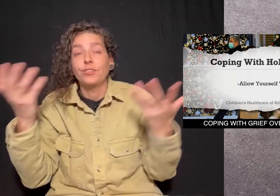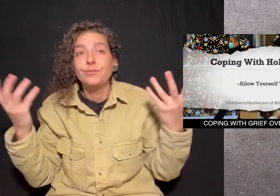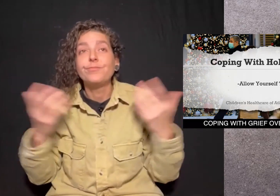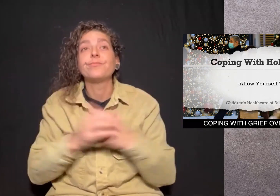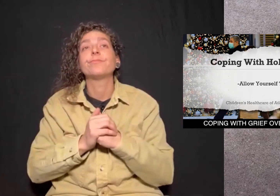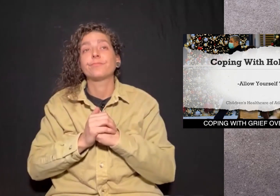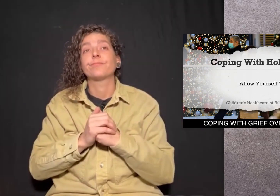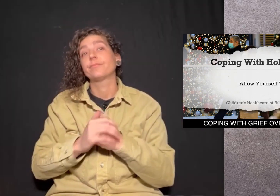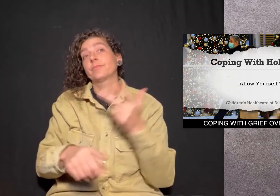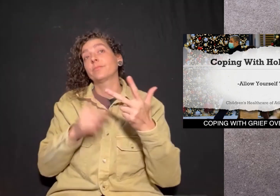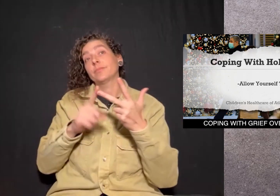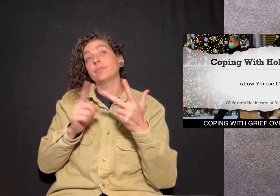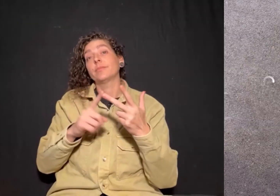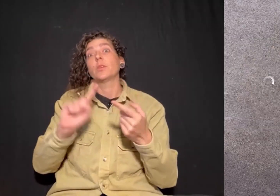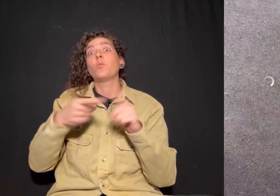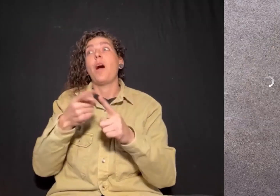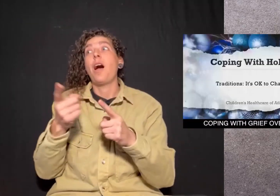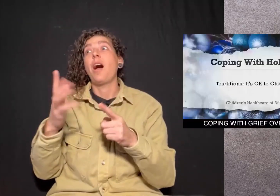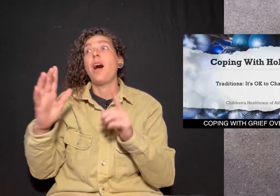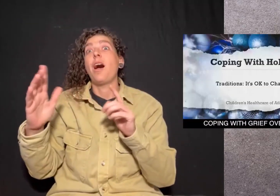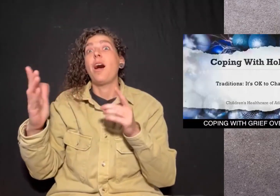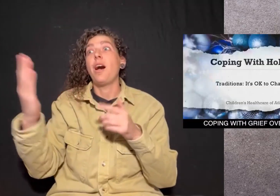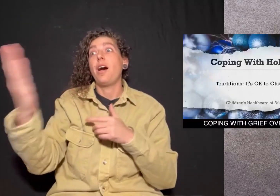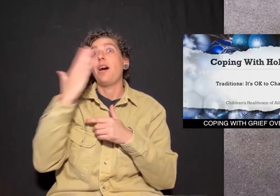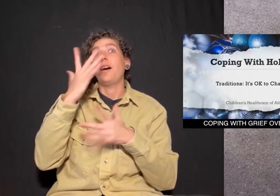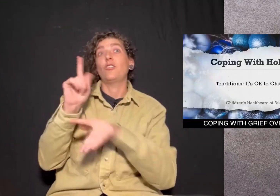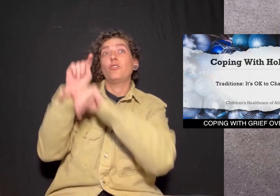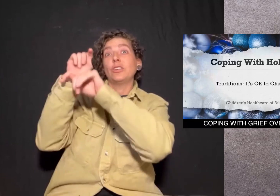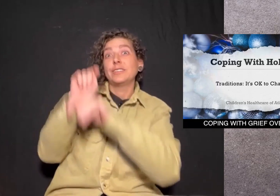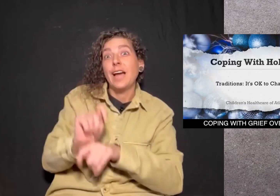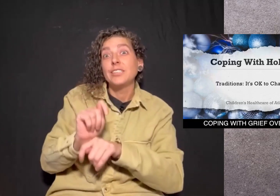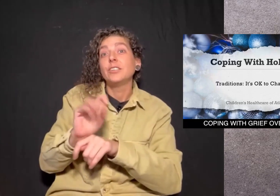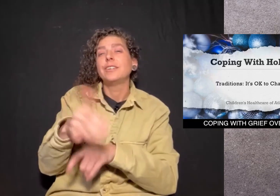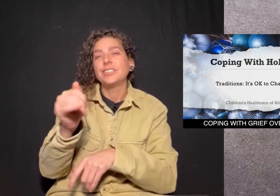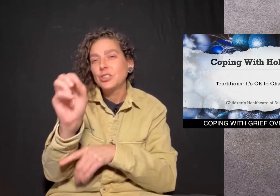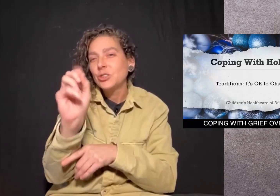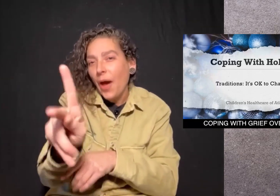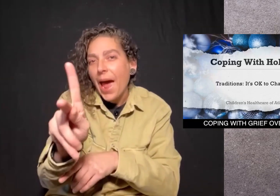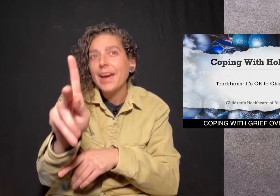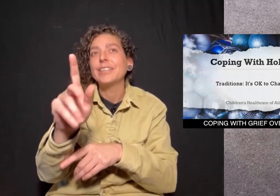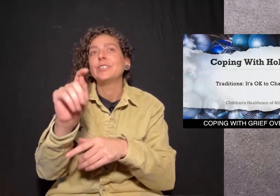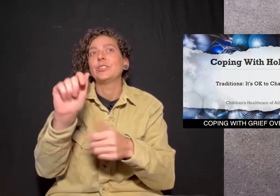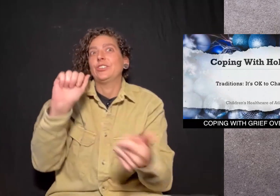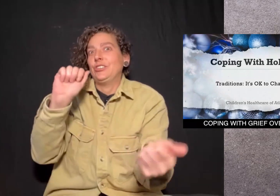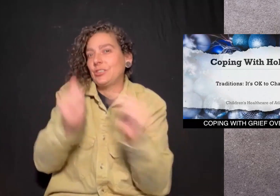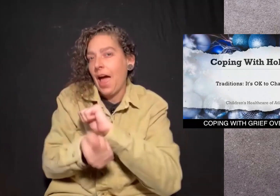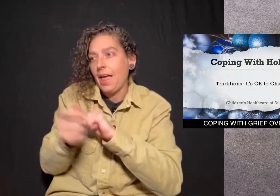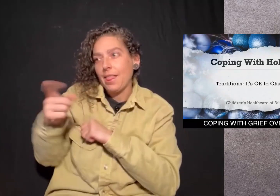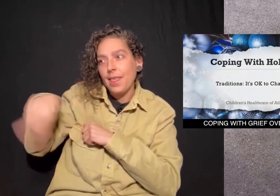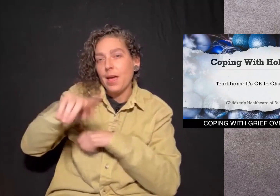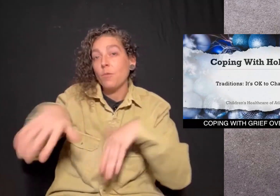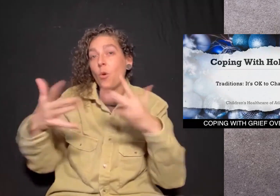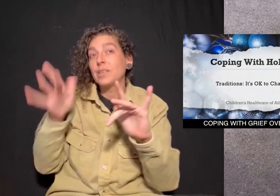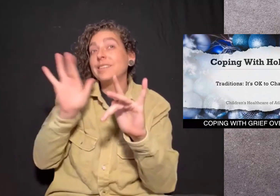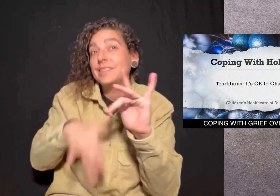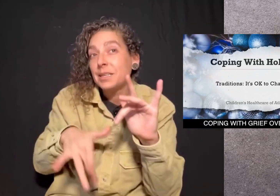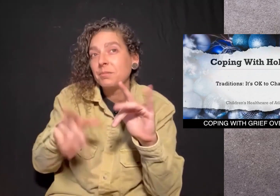Number three, when it comes to traditions, it's okay to change them or